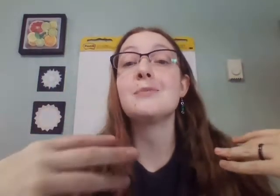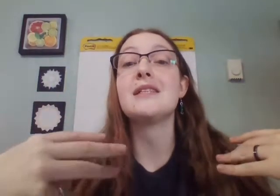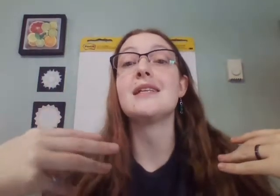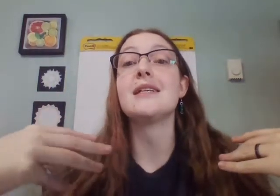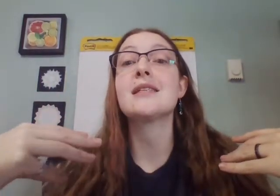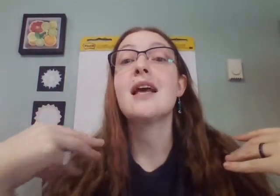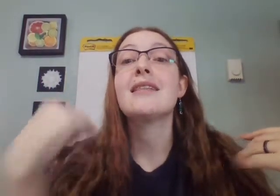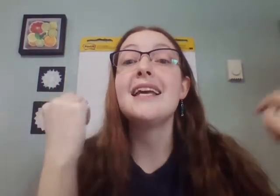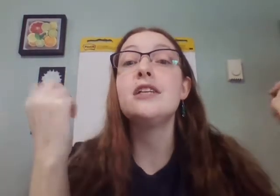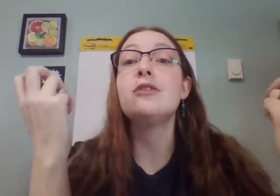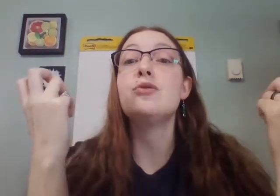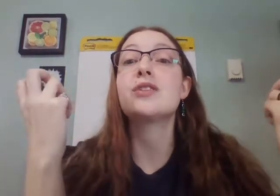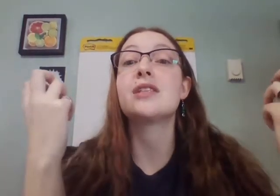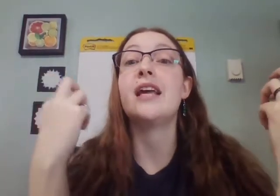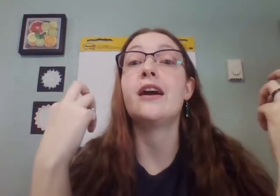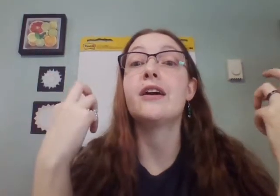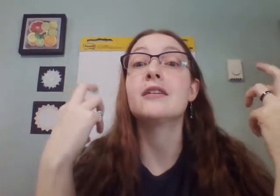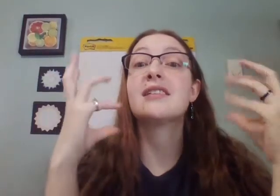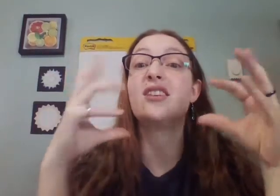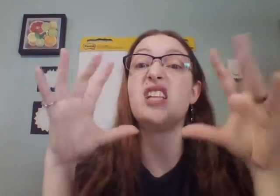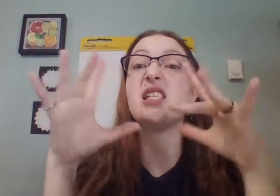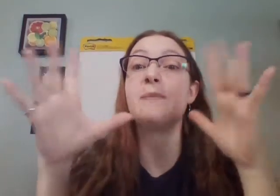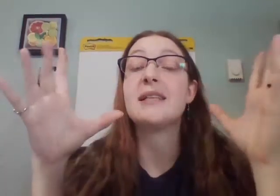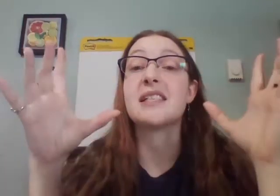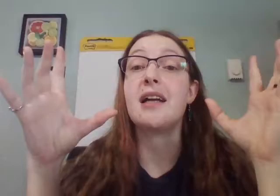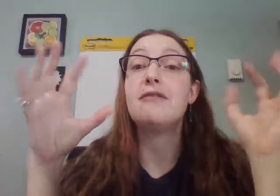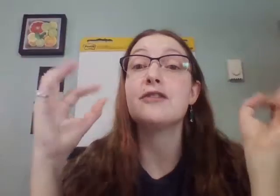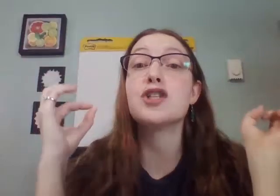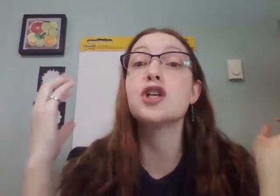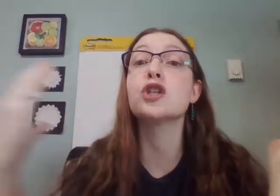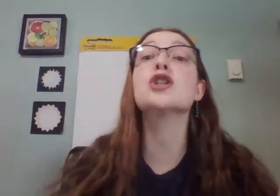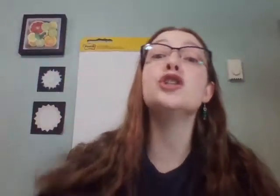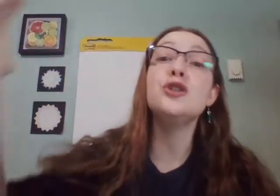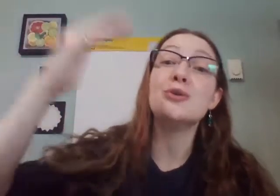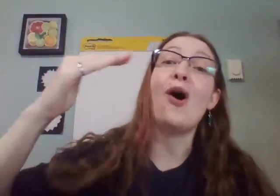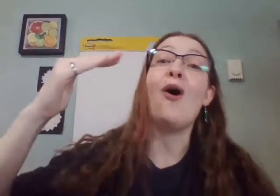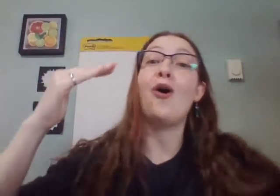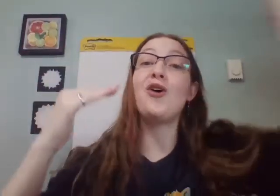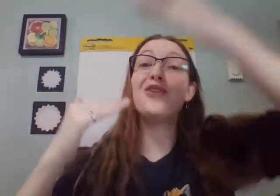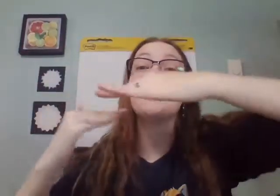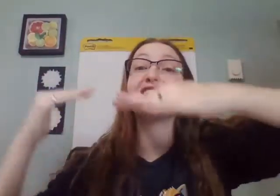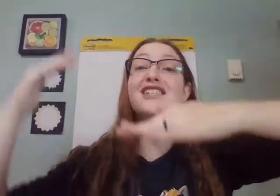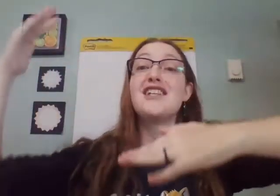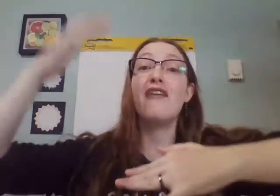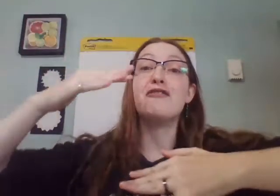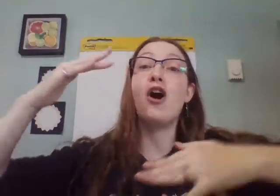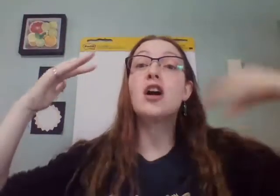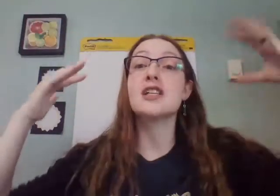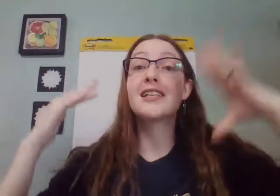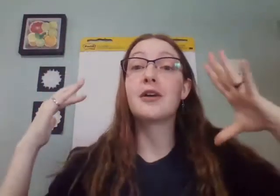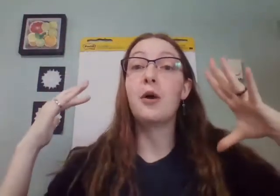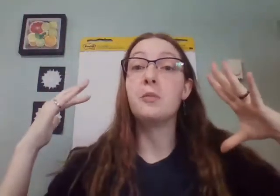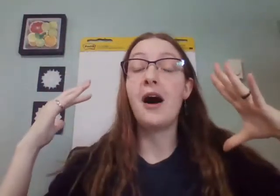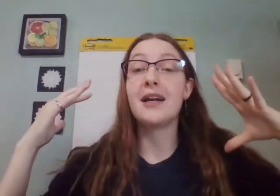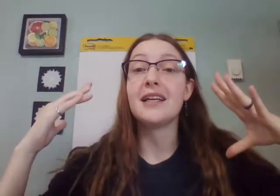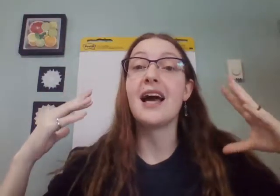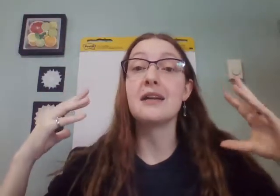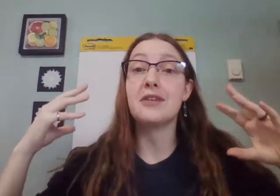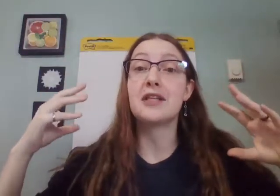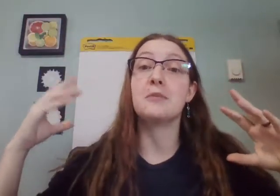species, they use their silky spit stuff to glue all of this stuff onto their own body, kind of like they're